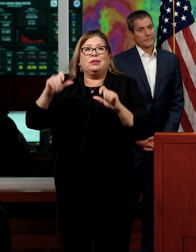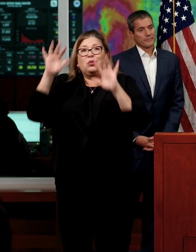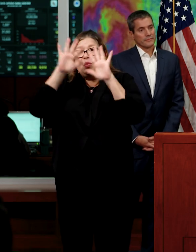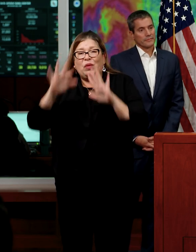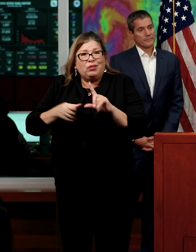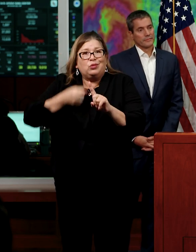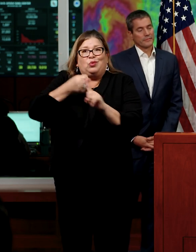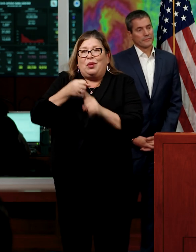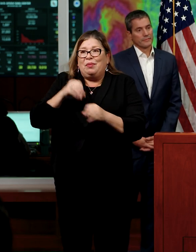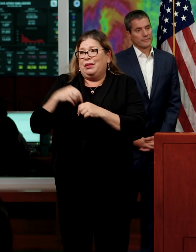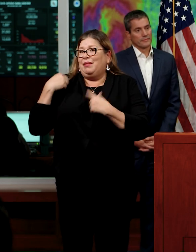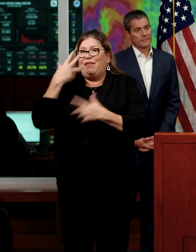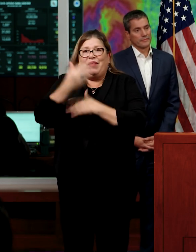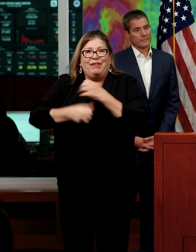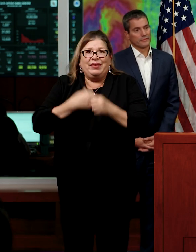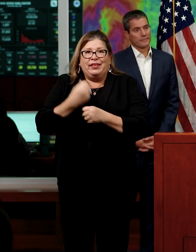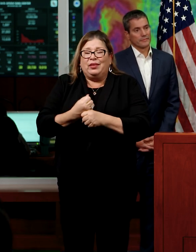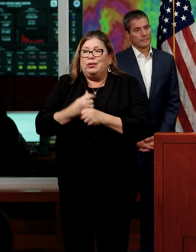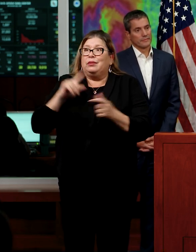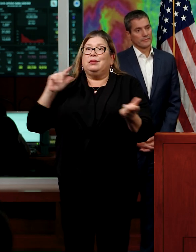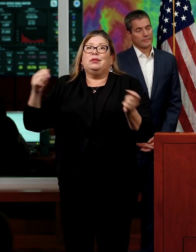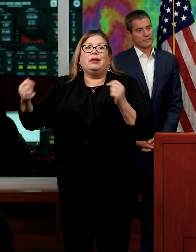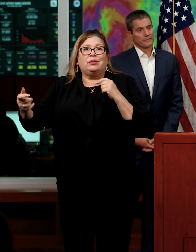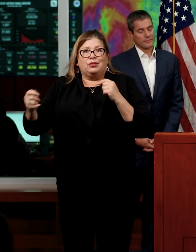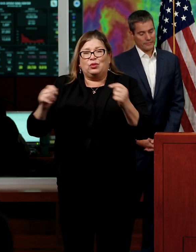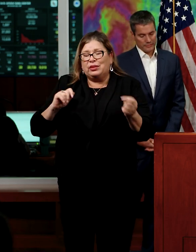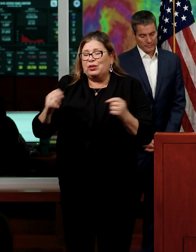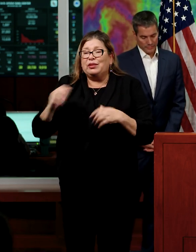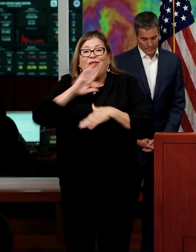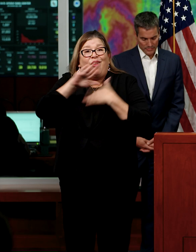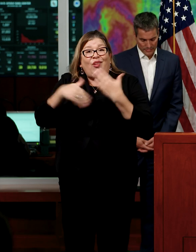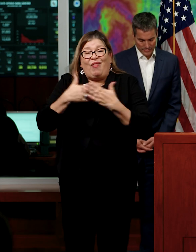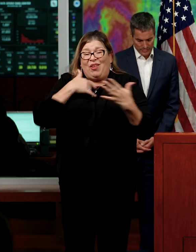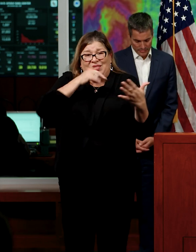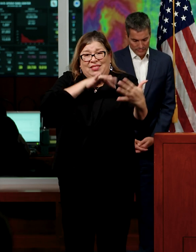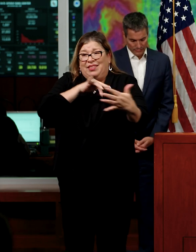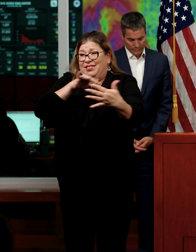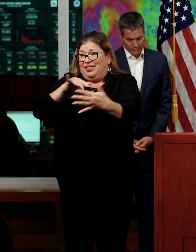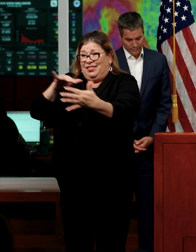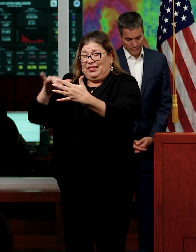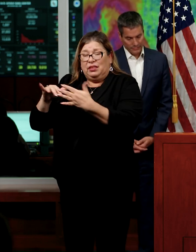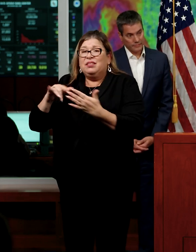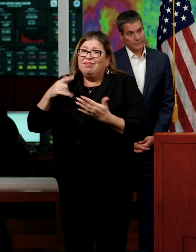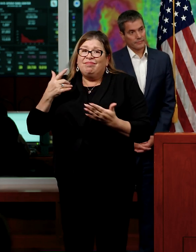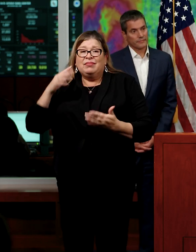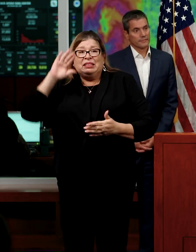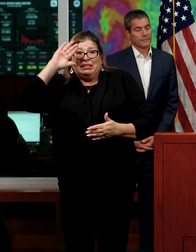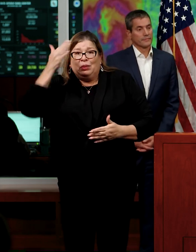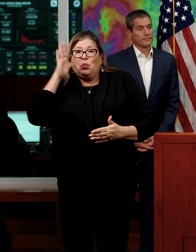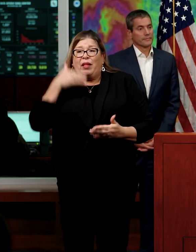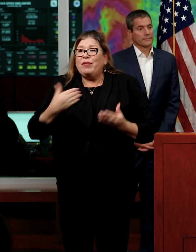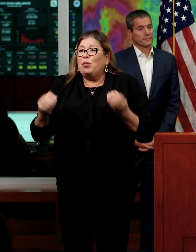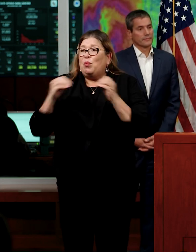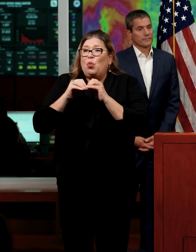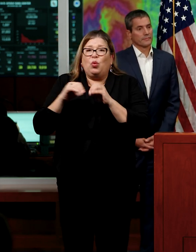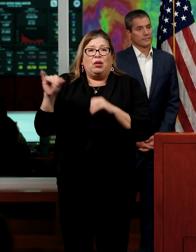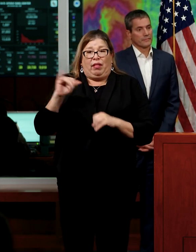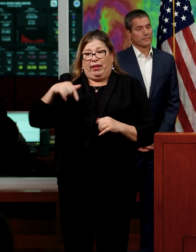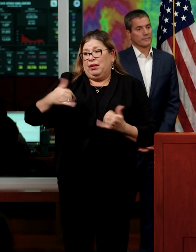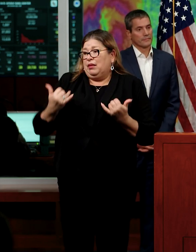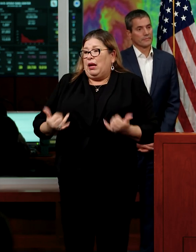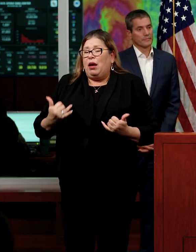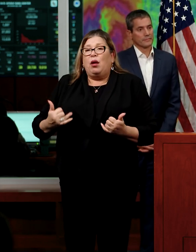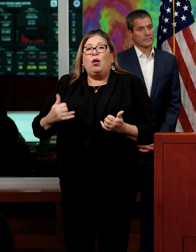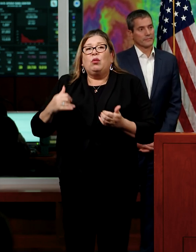all, you know, all of our science indicates we're going to have more of these kinds of, you know,